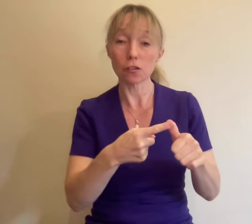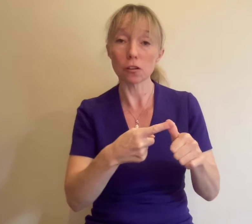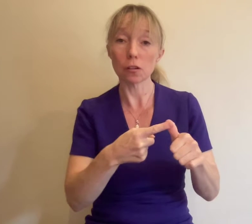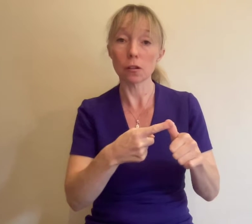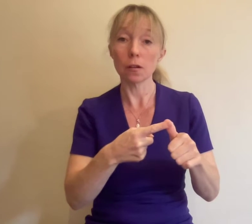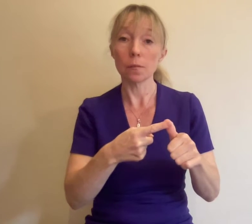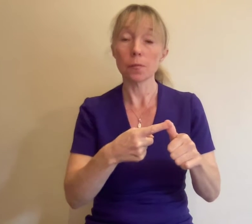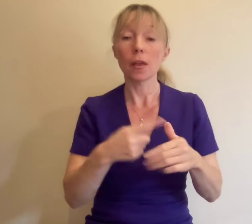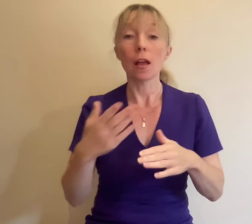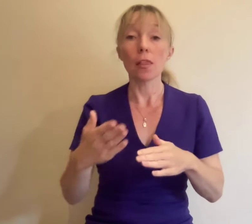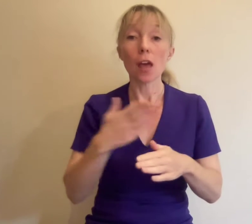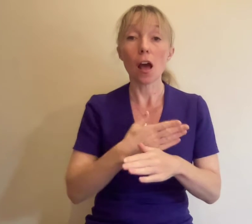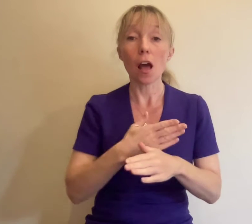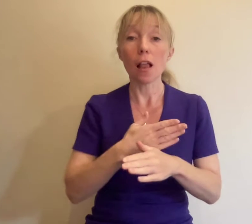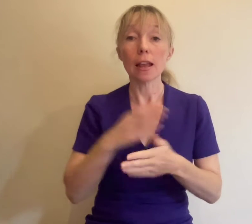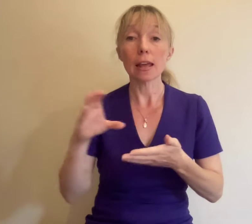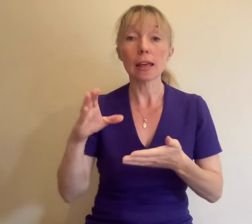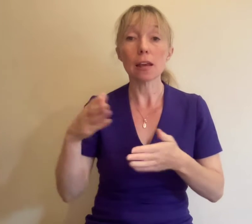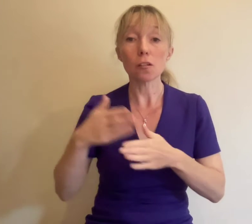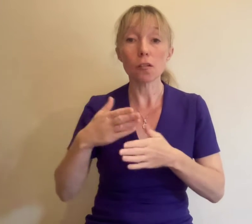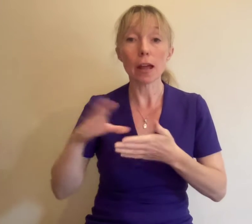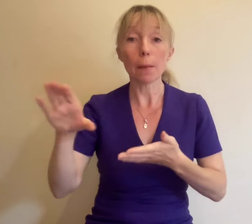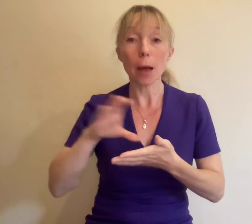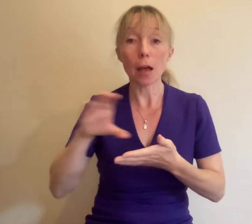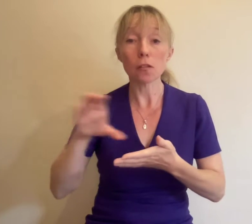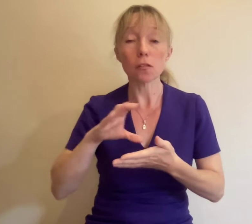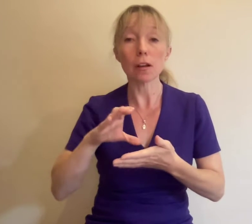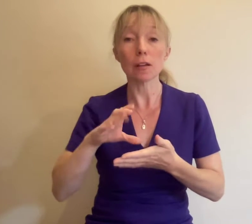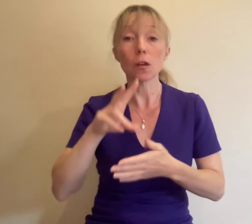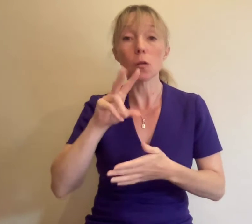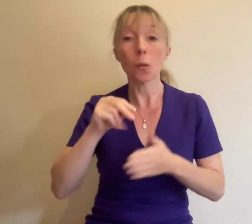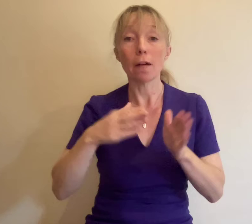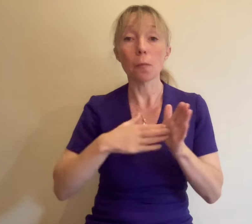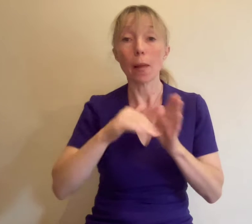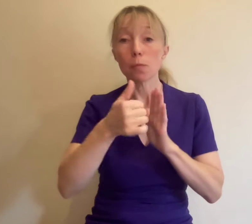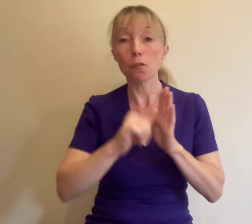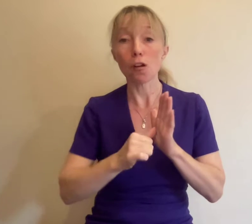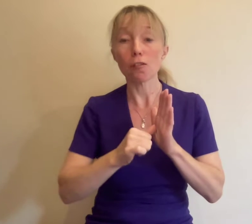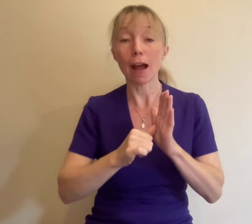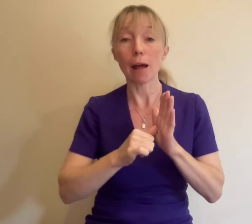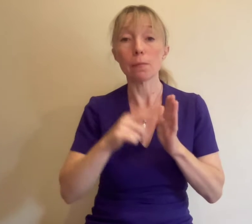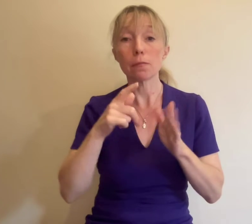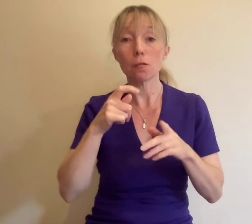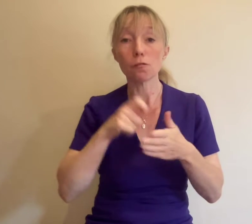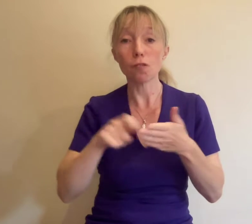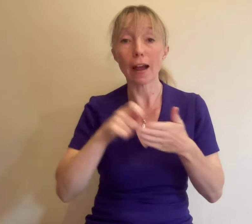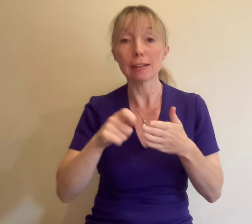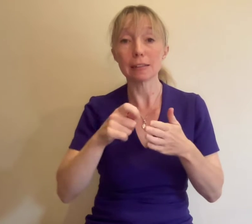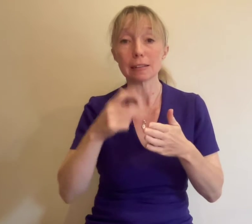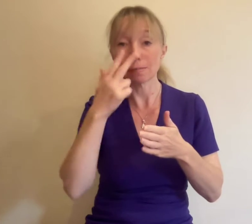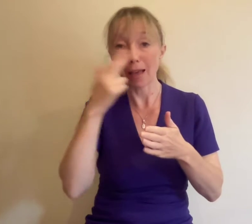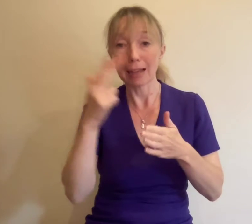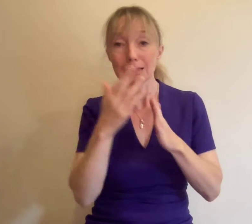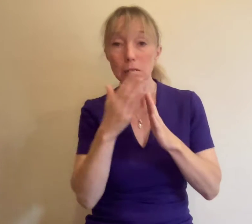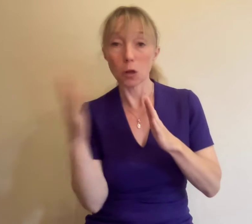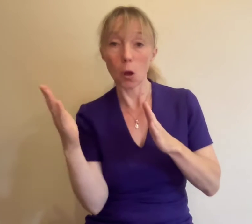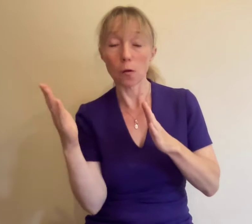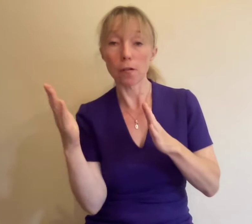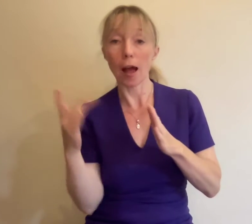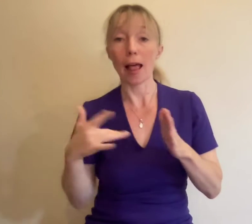Bursaries is a 12-month programme for writers aged 18 and over and resident in London who are on a low income.